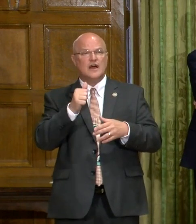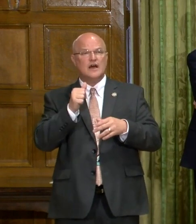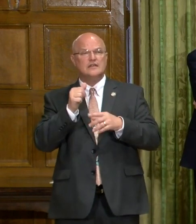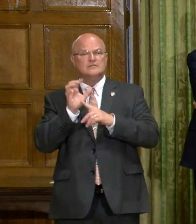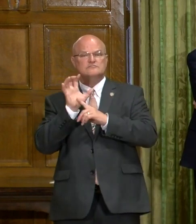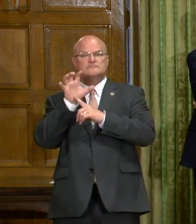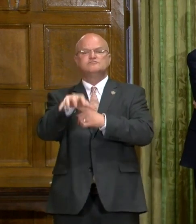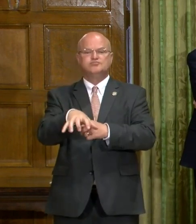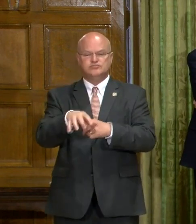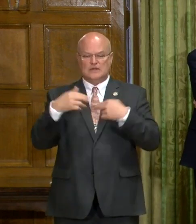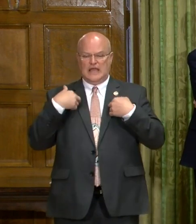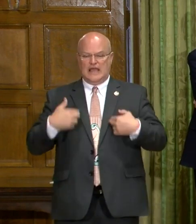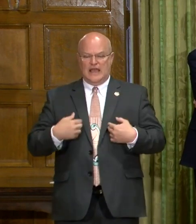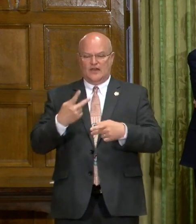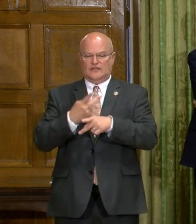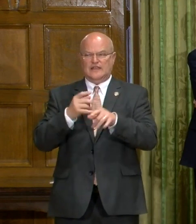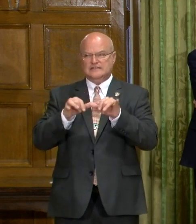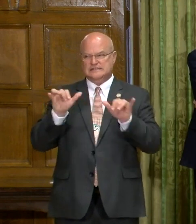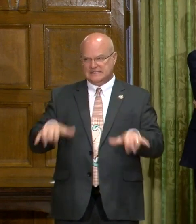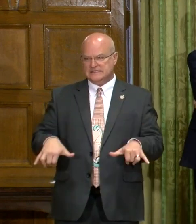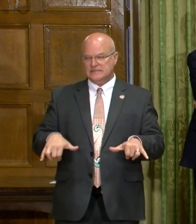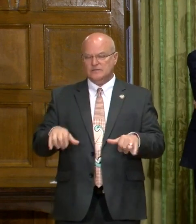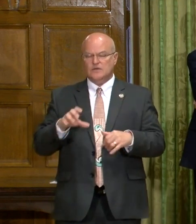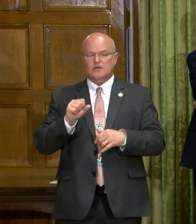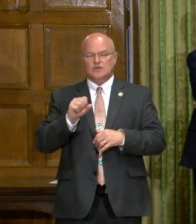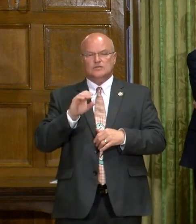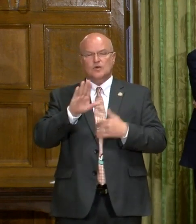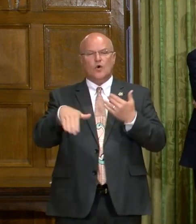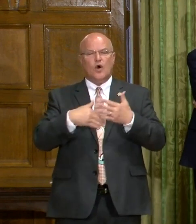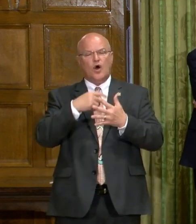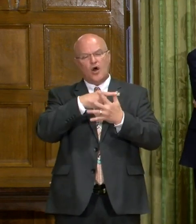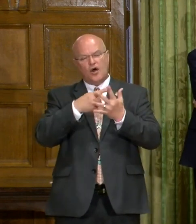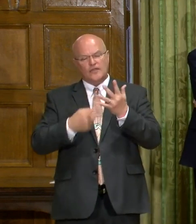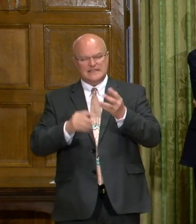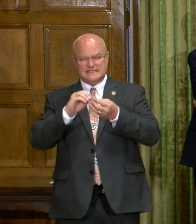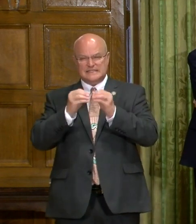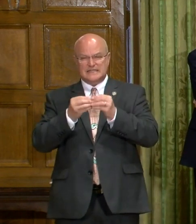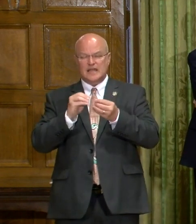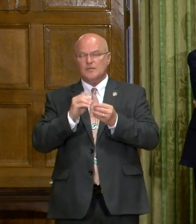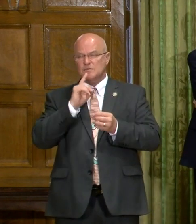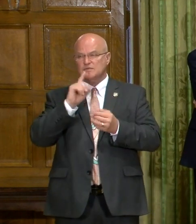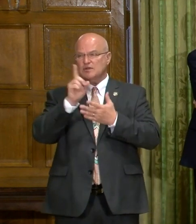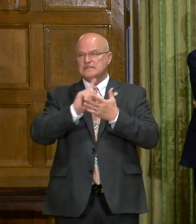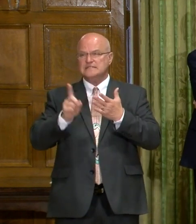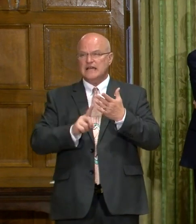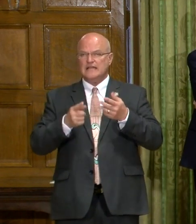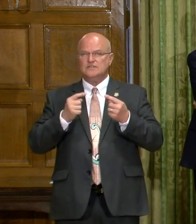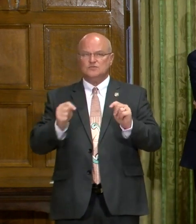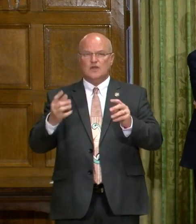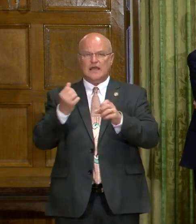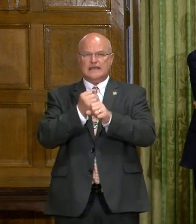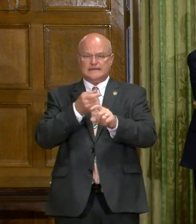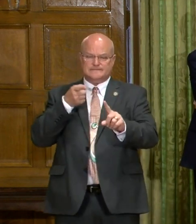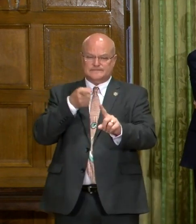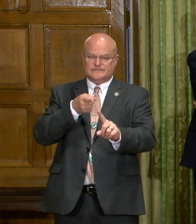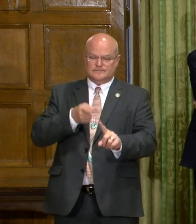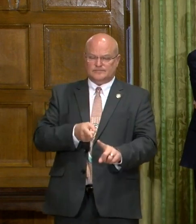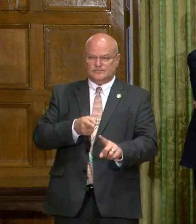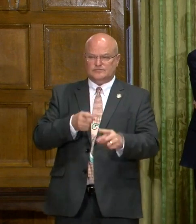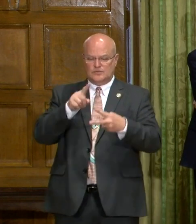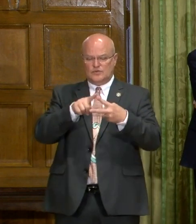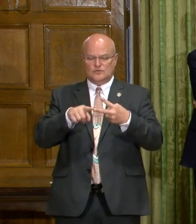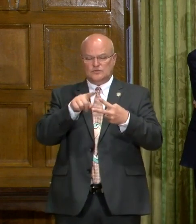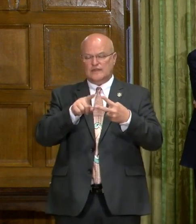overtaxing our health care system. And all these numbers are designed to try and get at those two